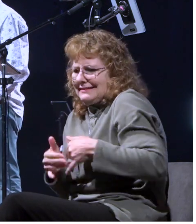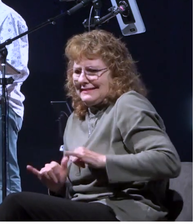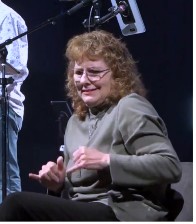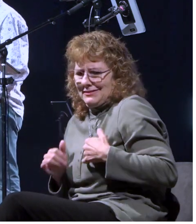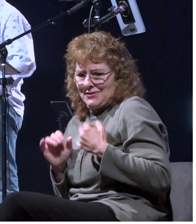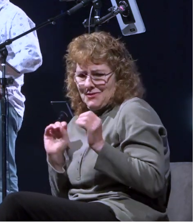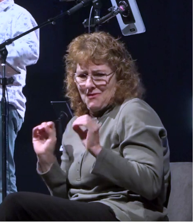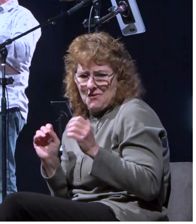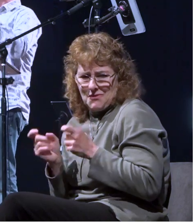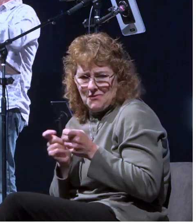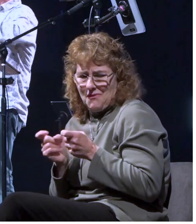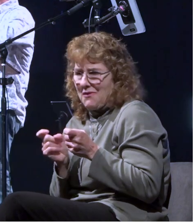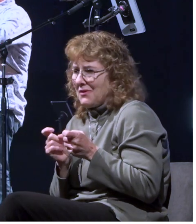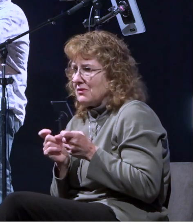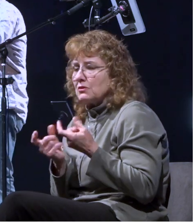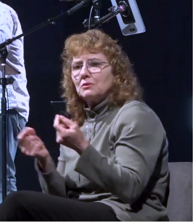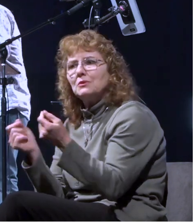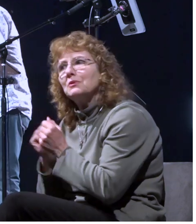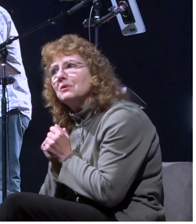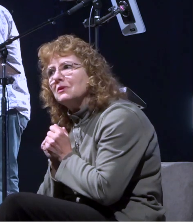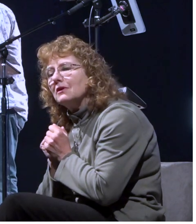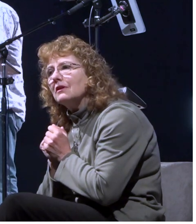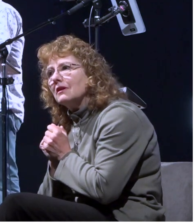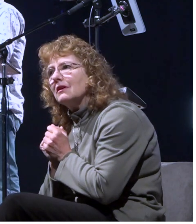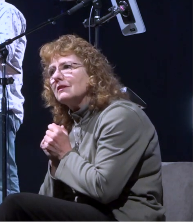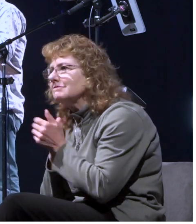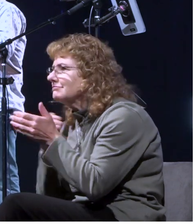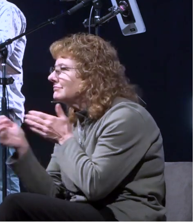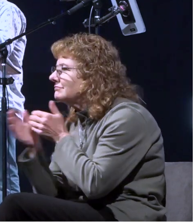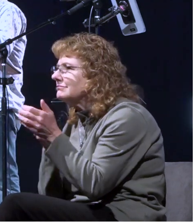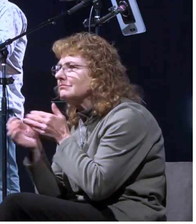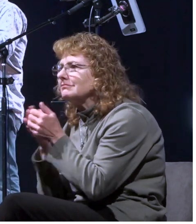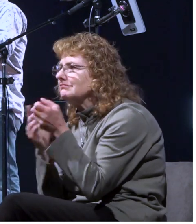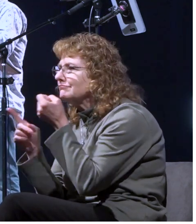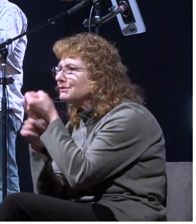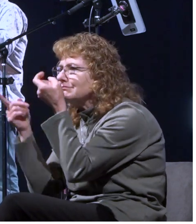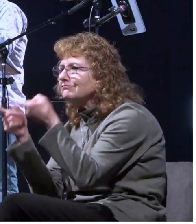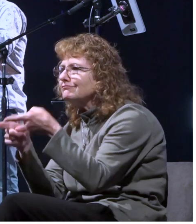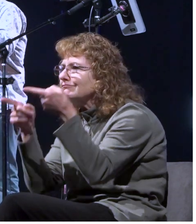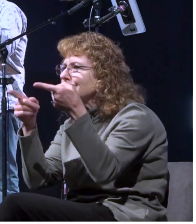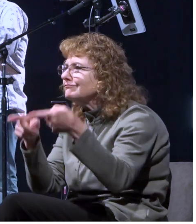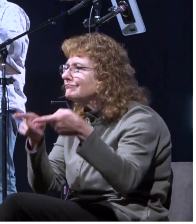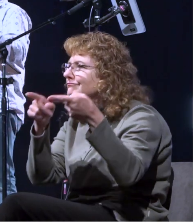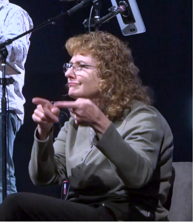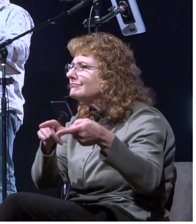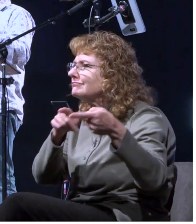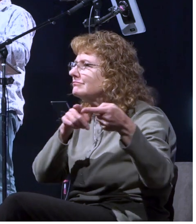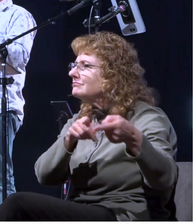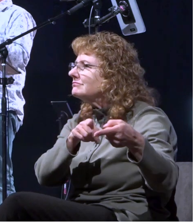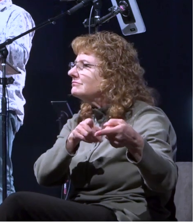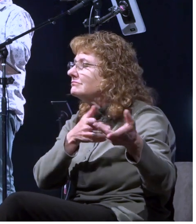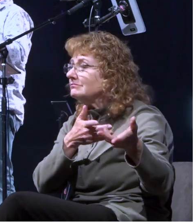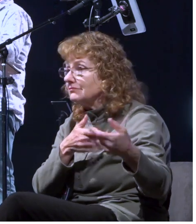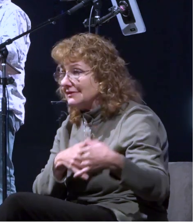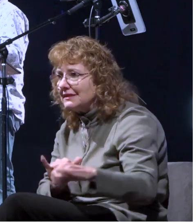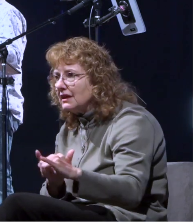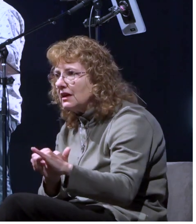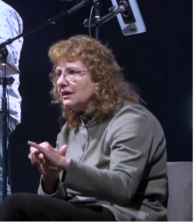because here's the deal no matter what you're going through there there's just like there's two types of motorcycle